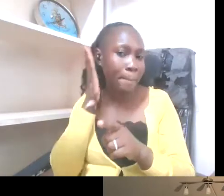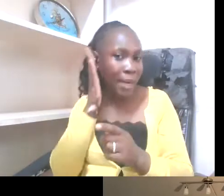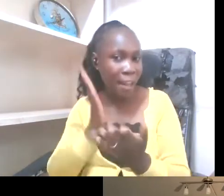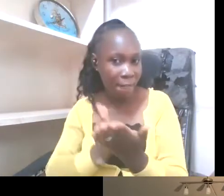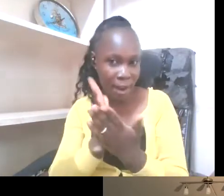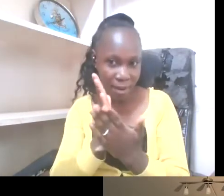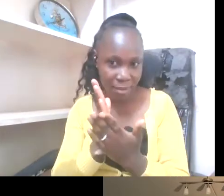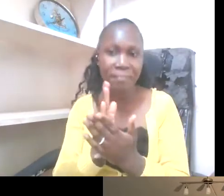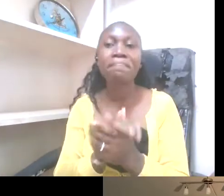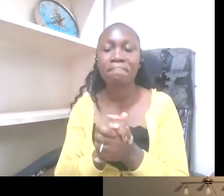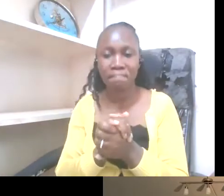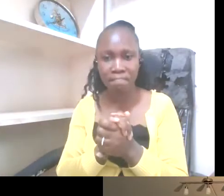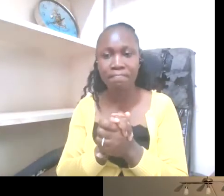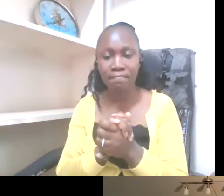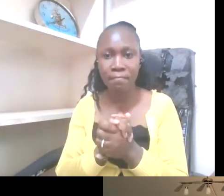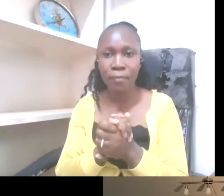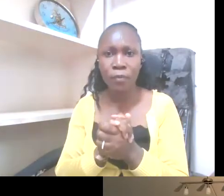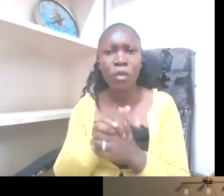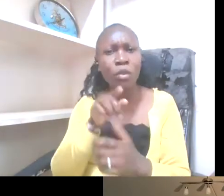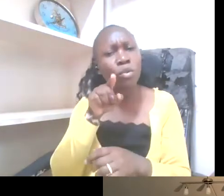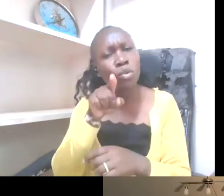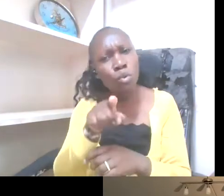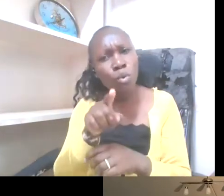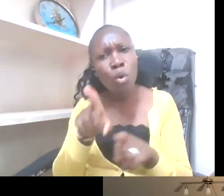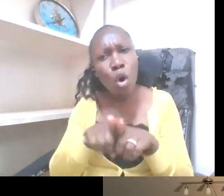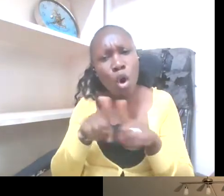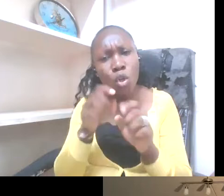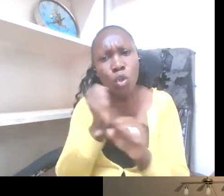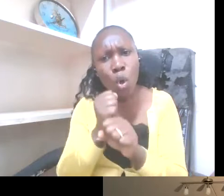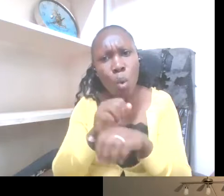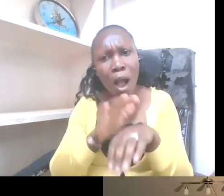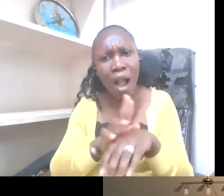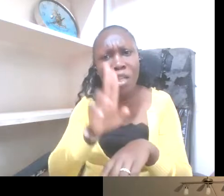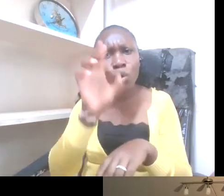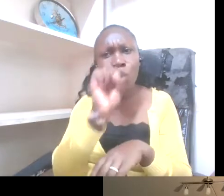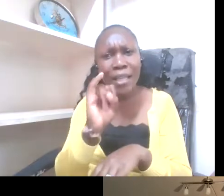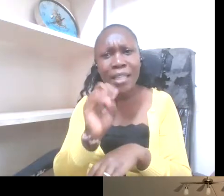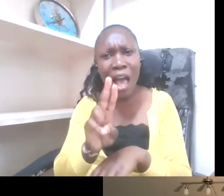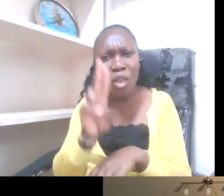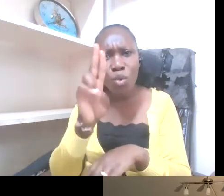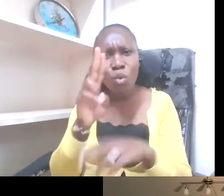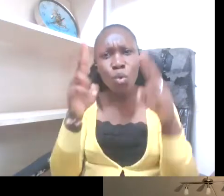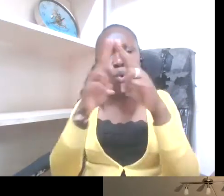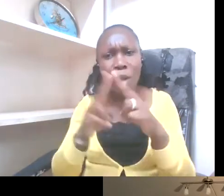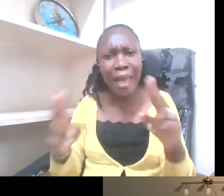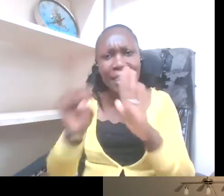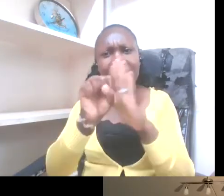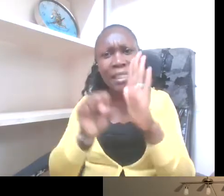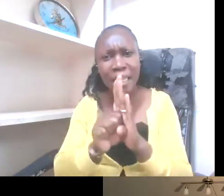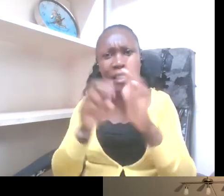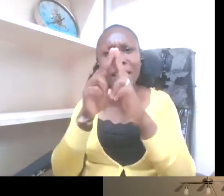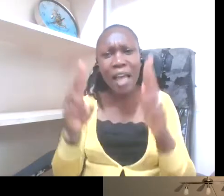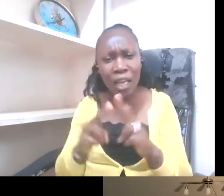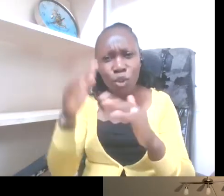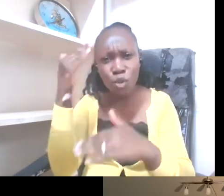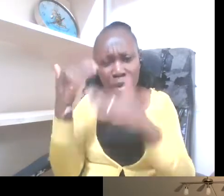And you also work at USIU, United States International University. And you started a working group there,